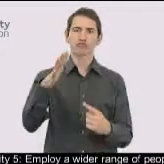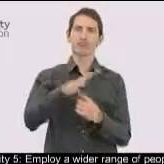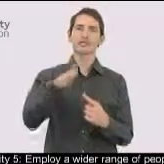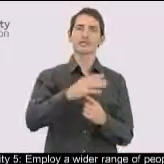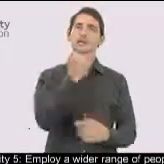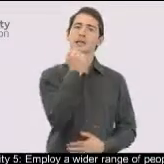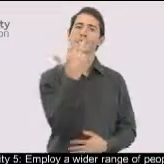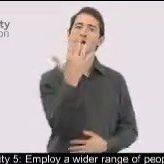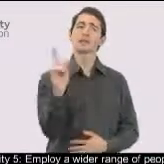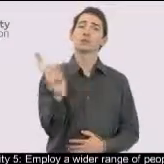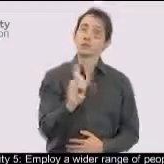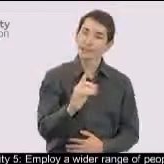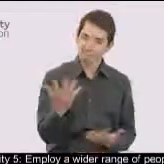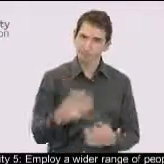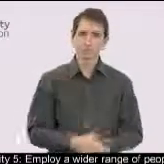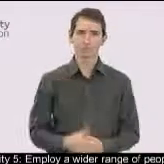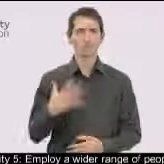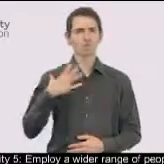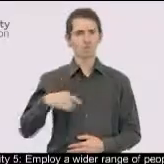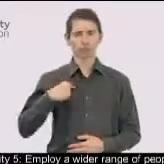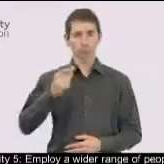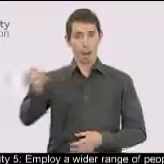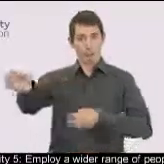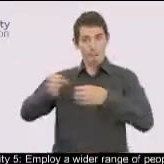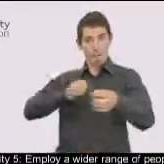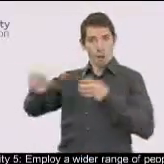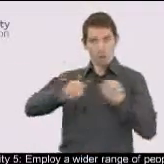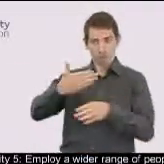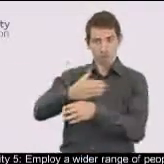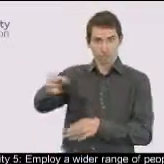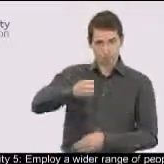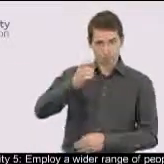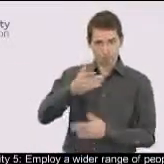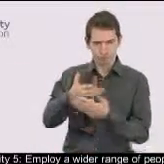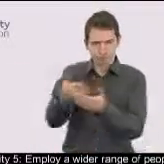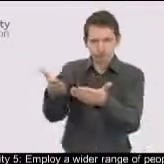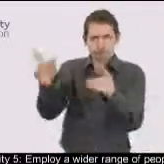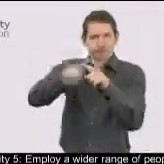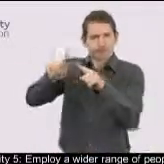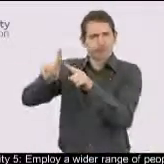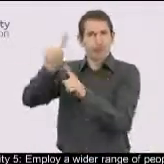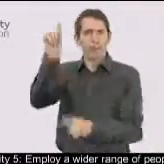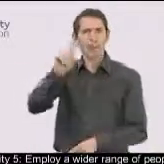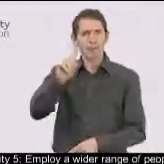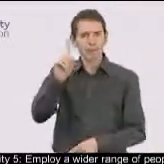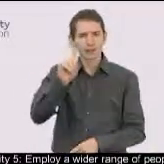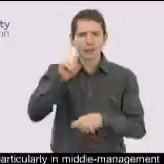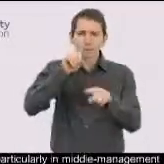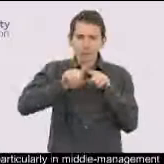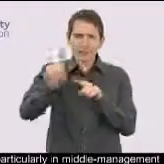Priority 5. Employ a wider range of people, particularly in middle management and